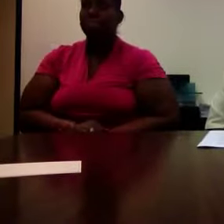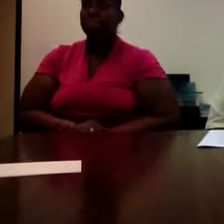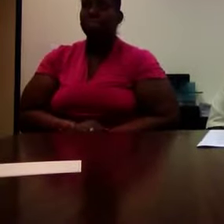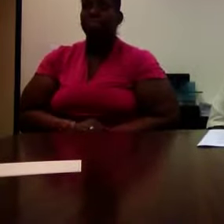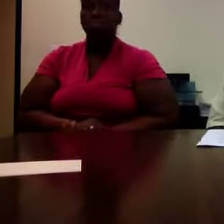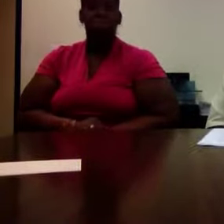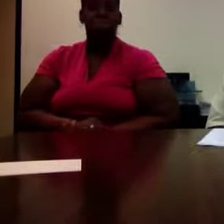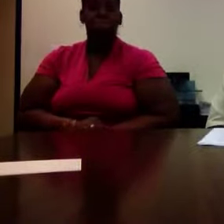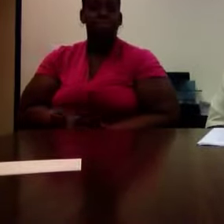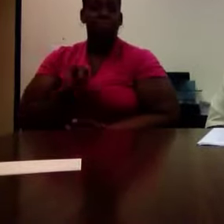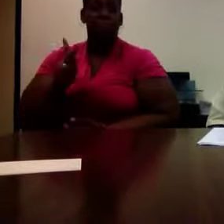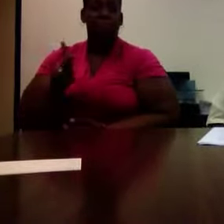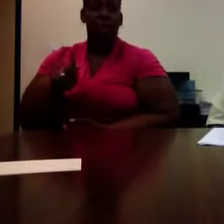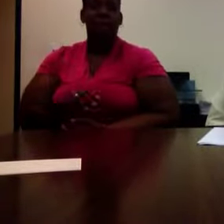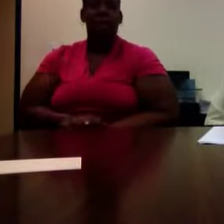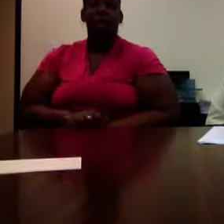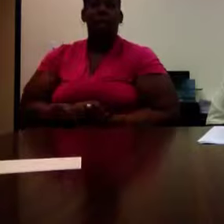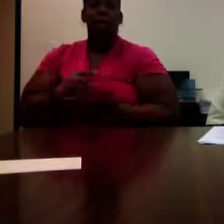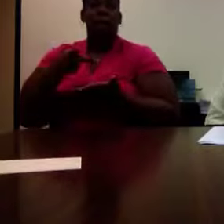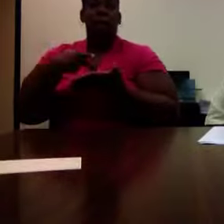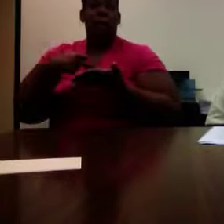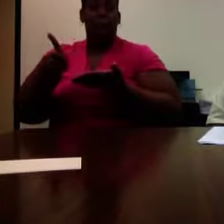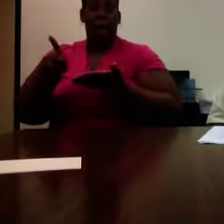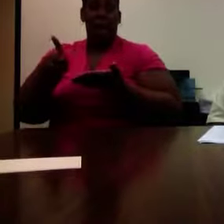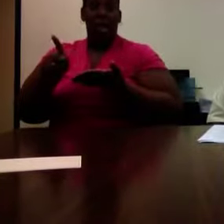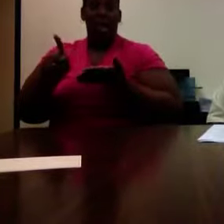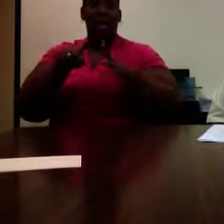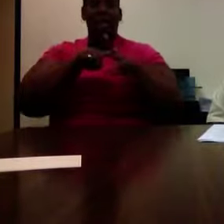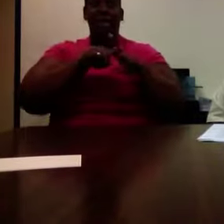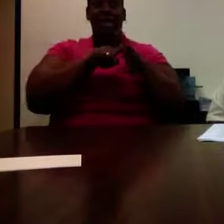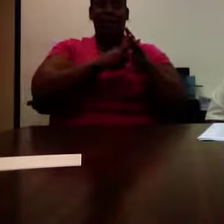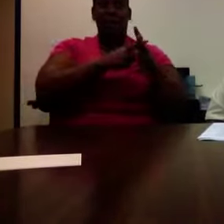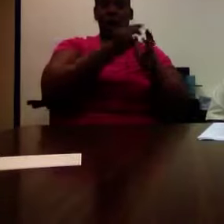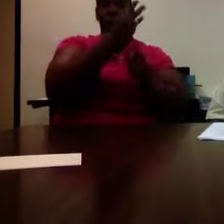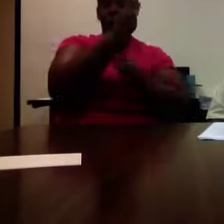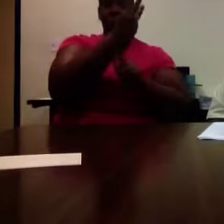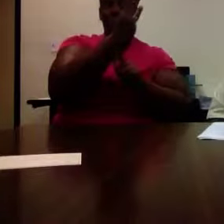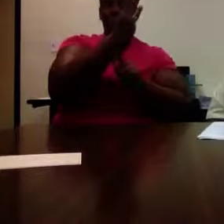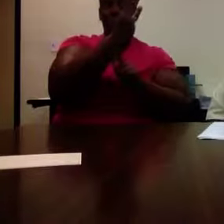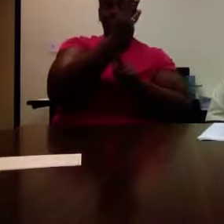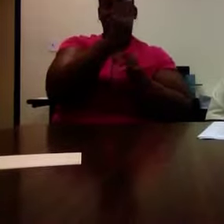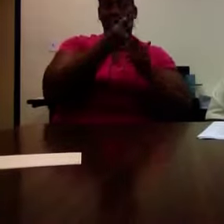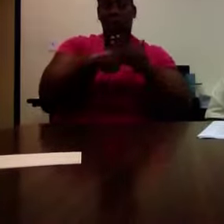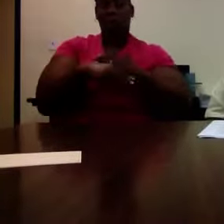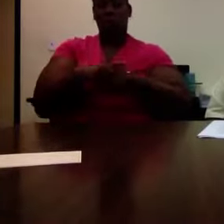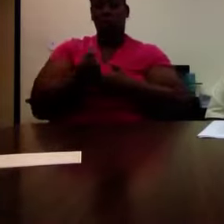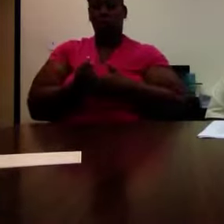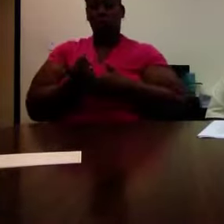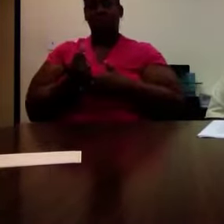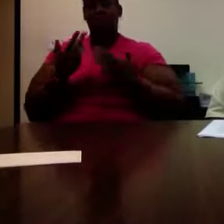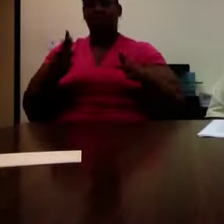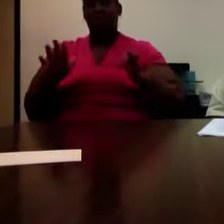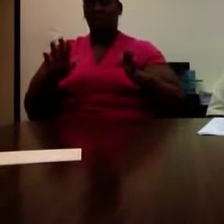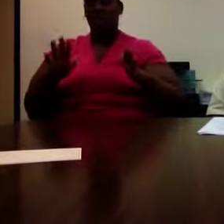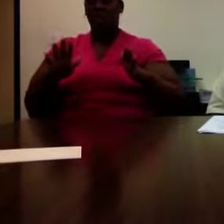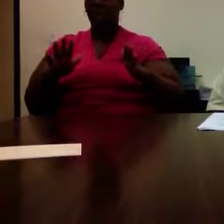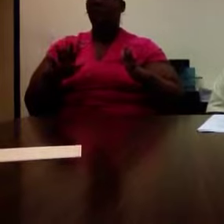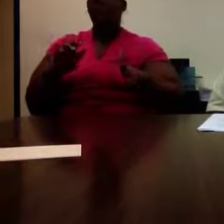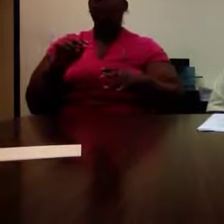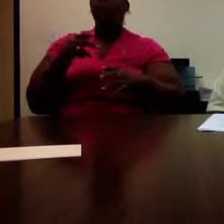All right. Pay periods begin on Wednesday and then on Tuesday, two weeks later. All right. Payday is every other Friday. And checks